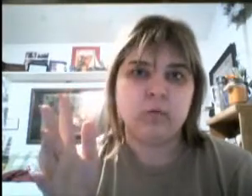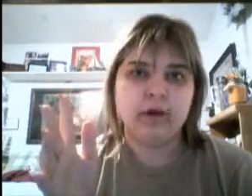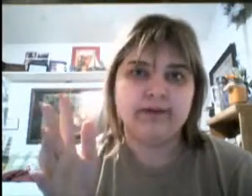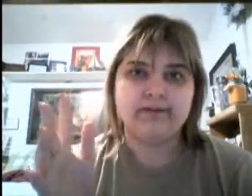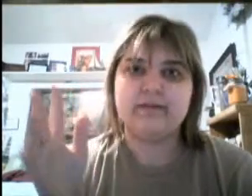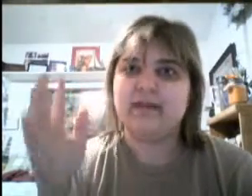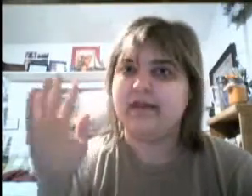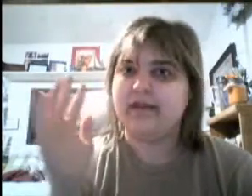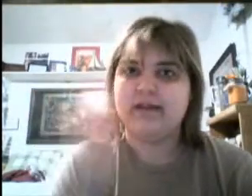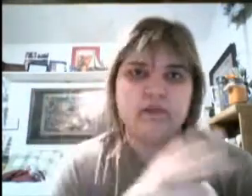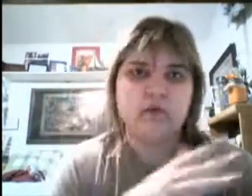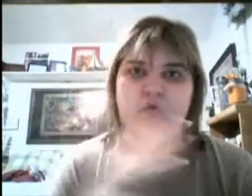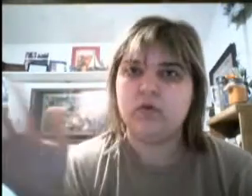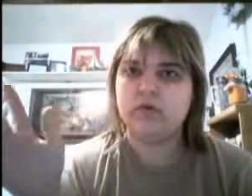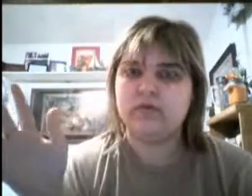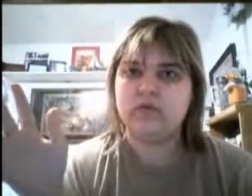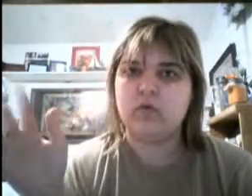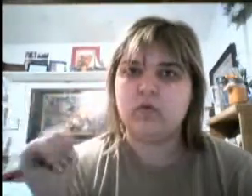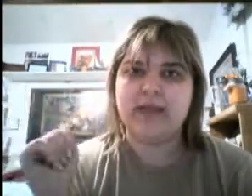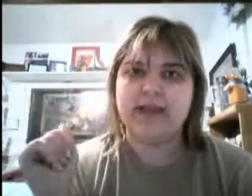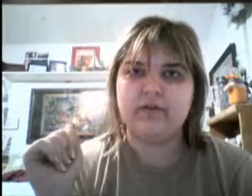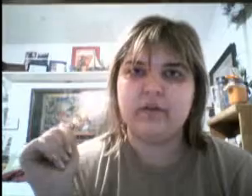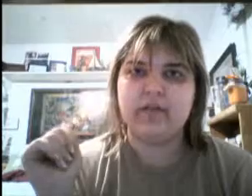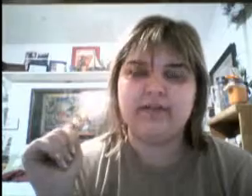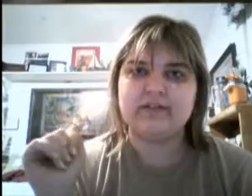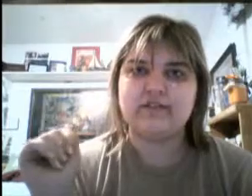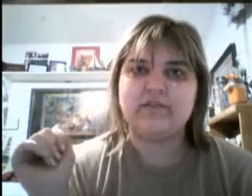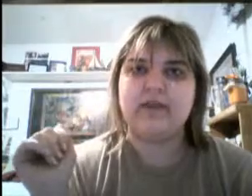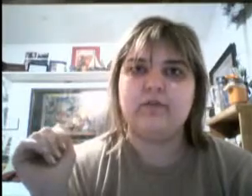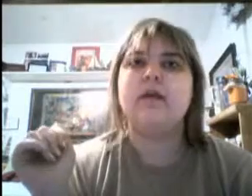won the, the whole, the whole panel, the live-action panel.